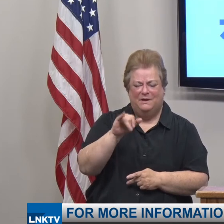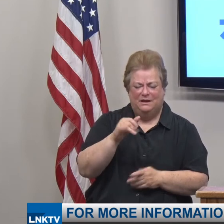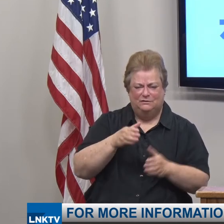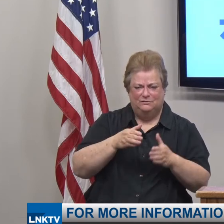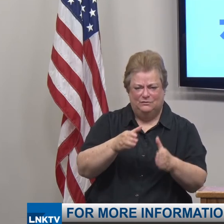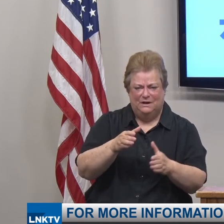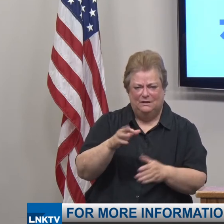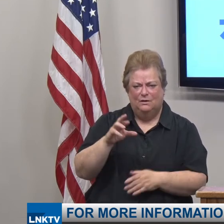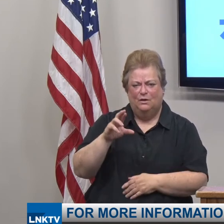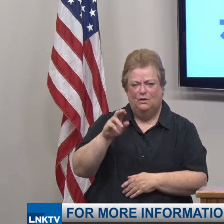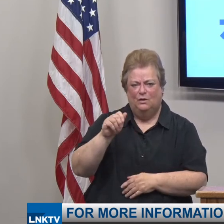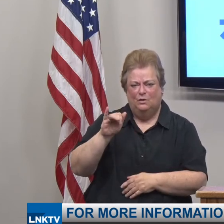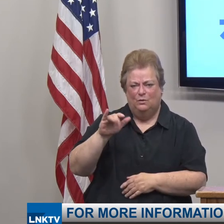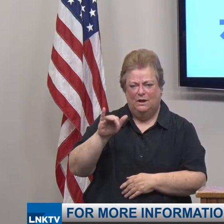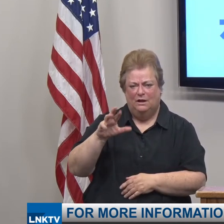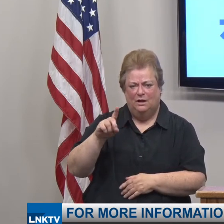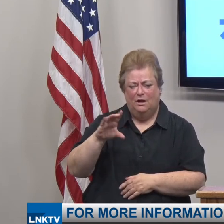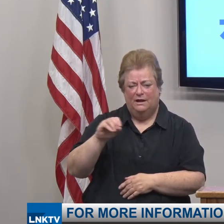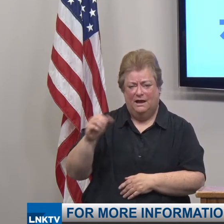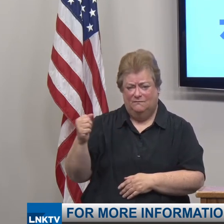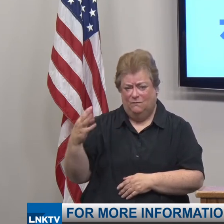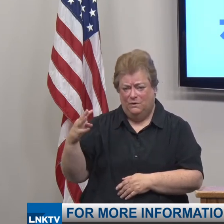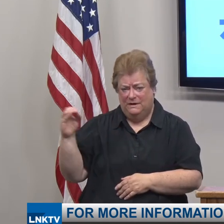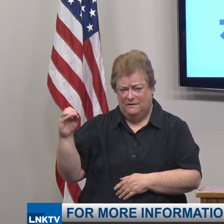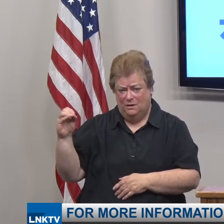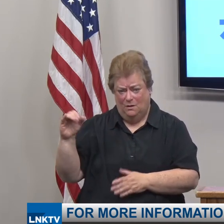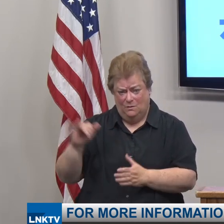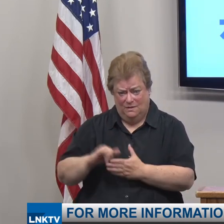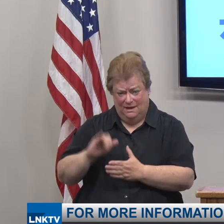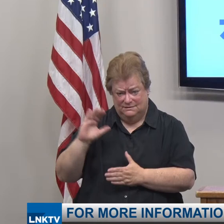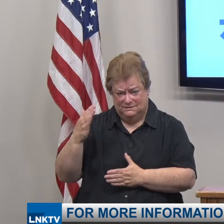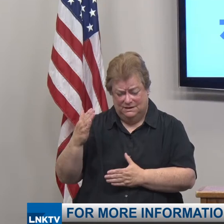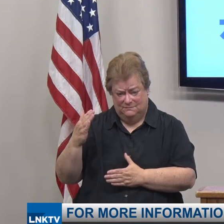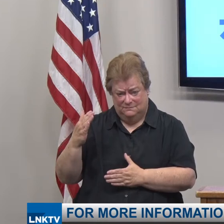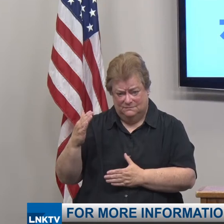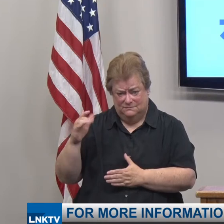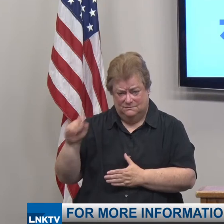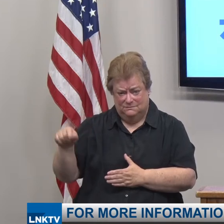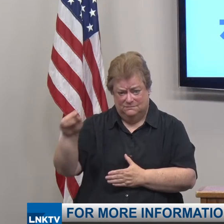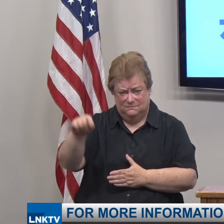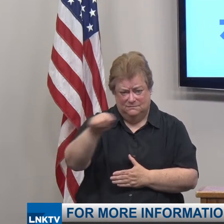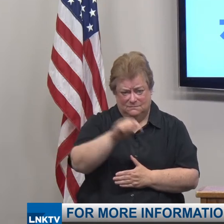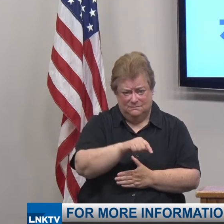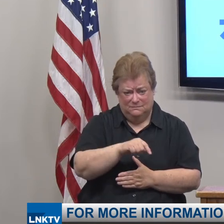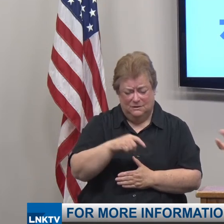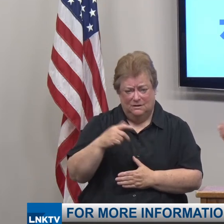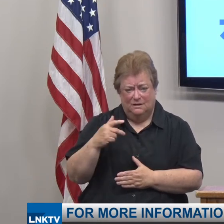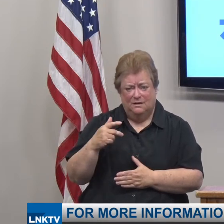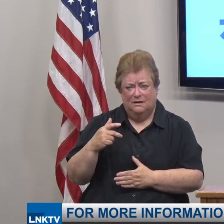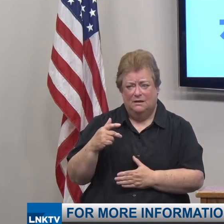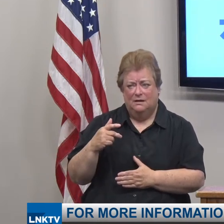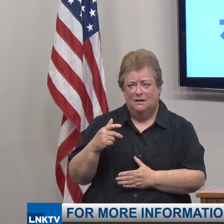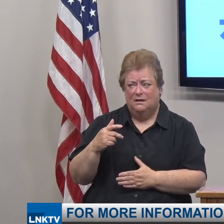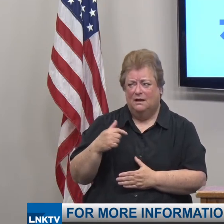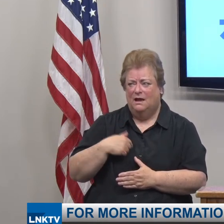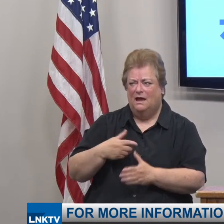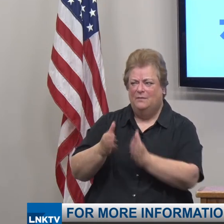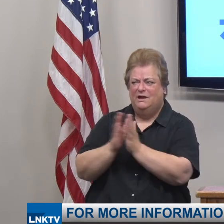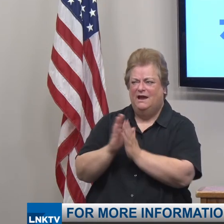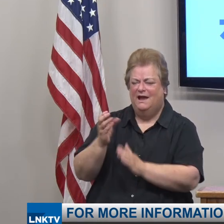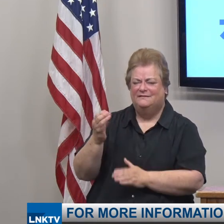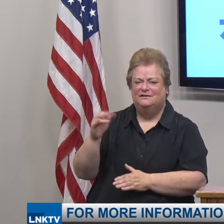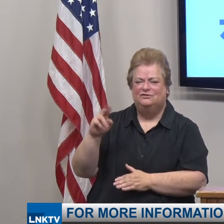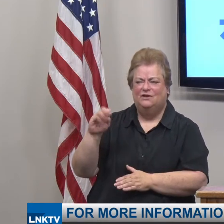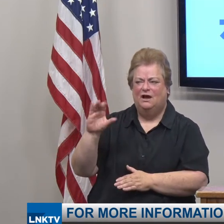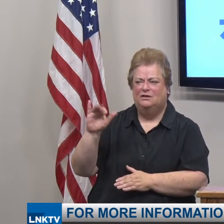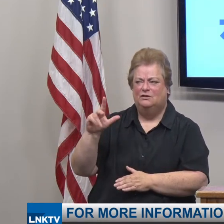14th and 0? is that yeah yeah I'm going to ask John Carlson to come up